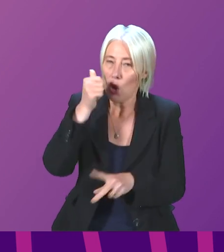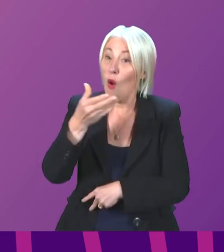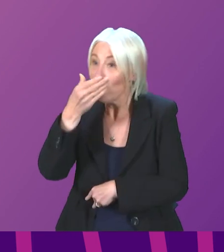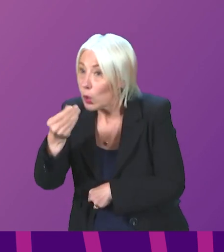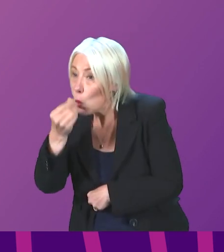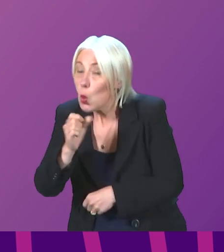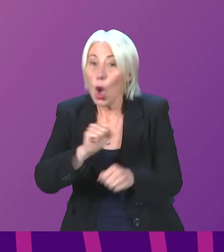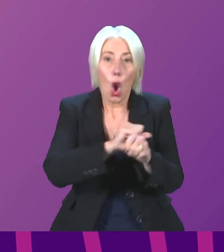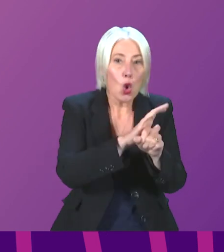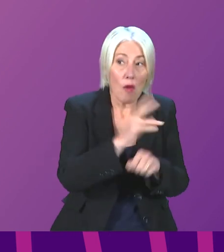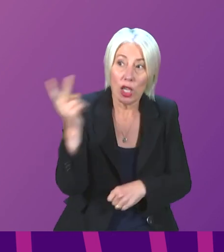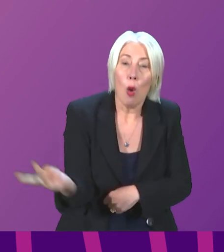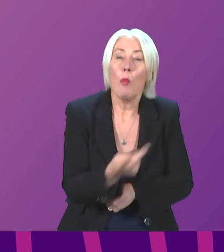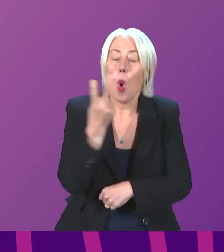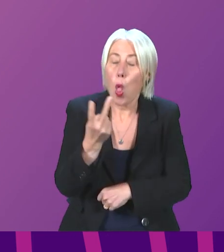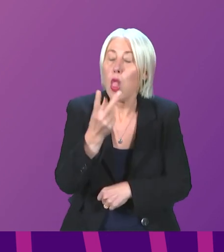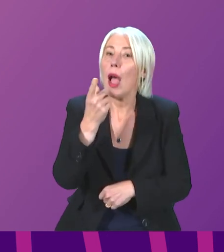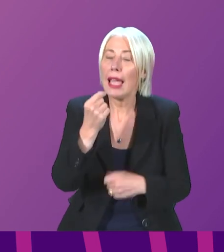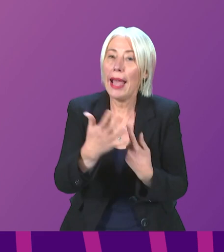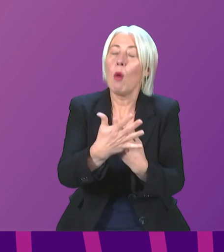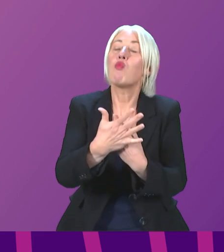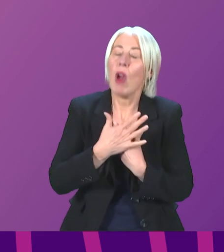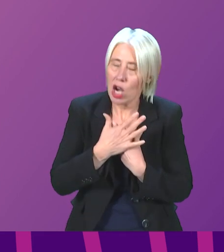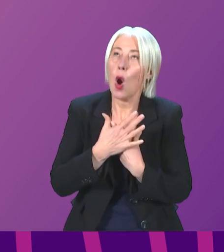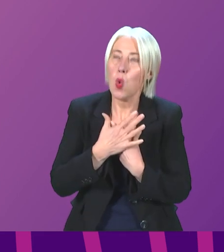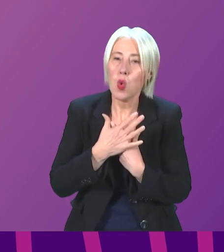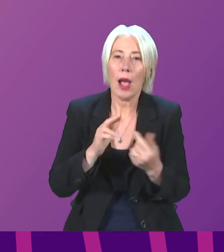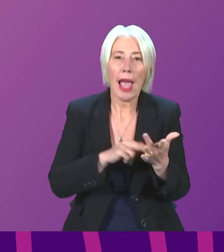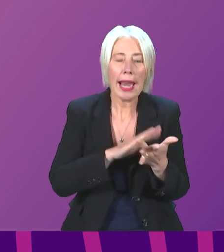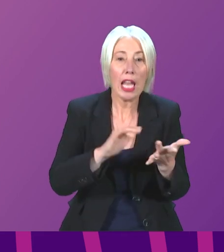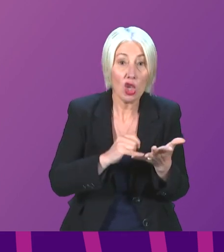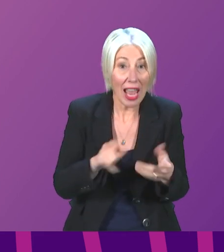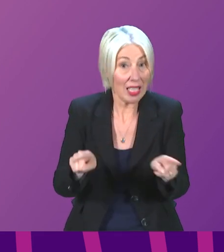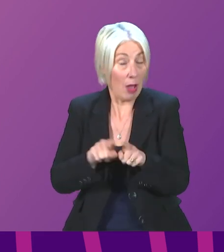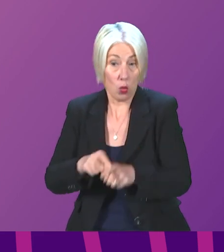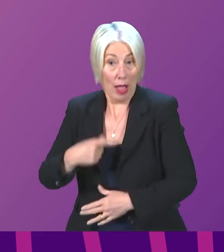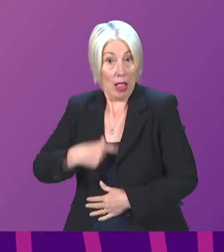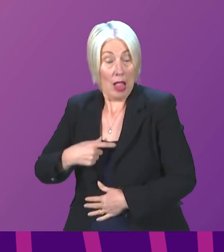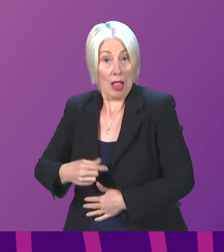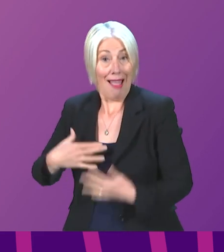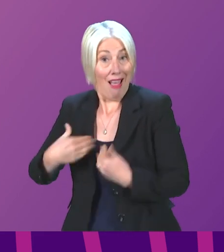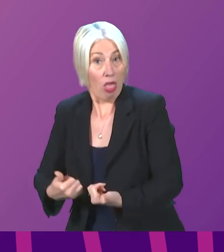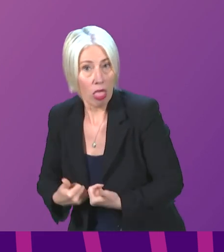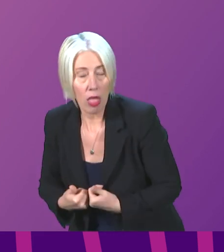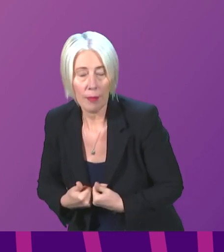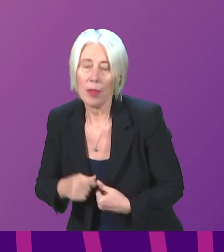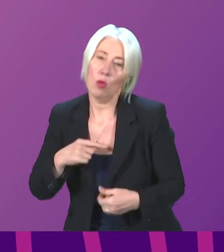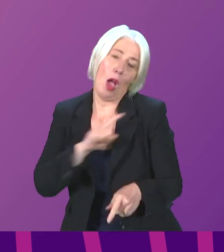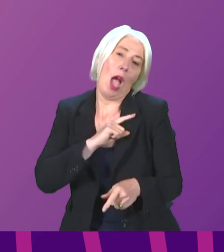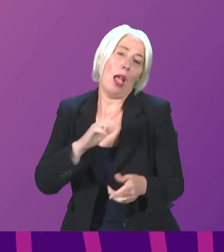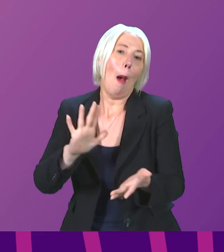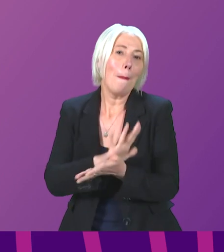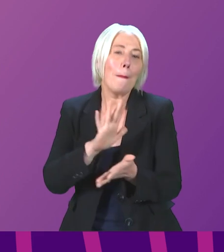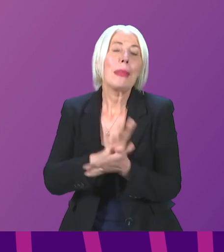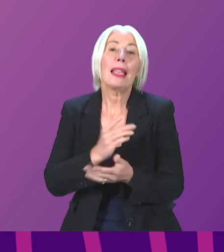and COVID combined can weigh on both the NHS and, of course, on people's personal health too. That's why I'm pleased we will